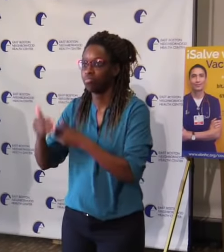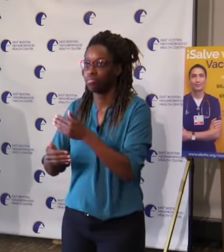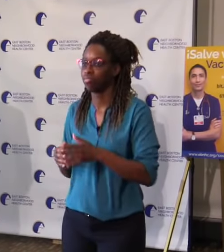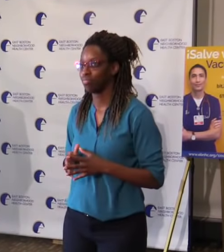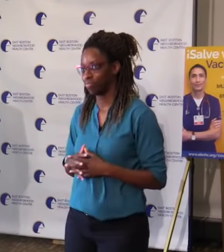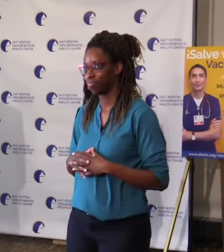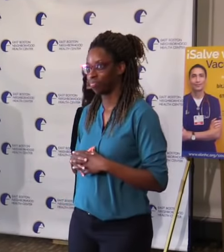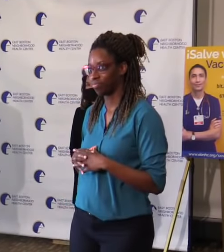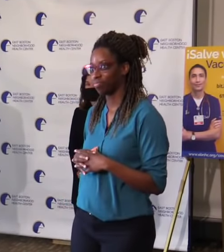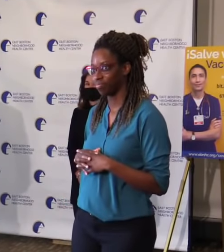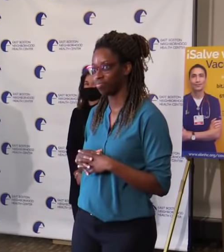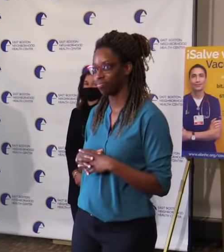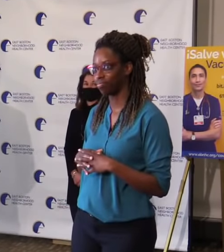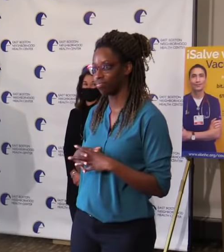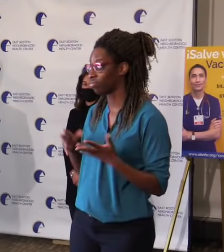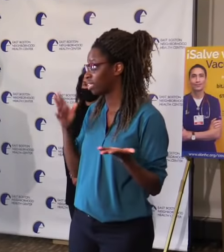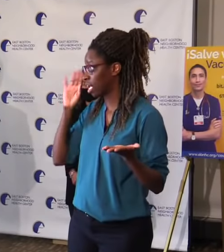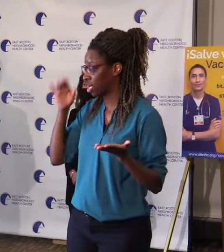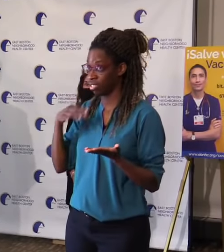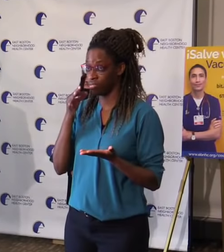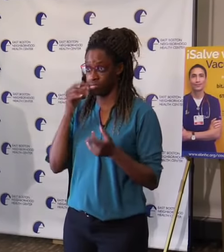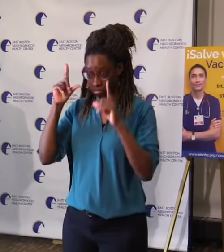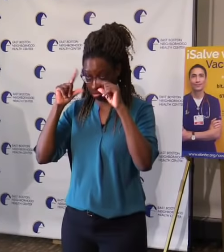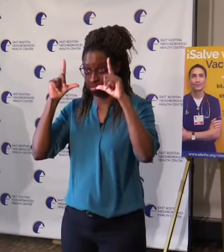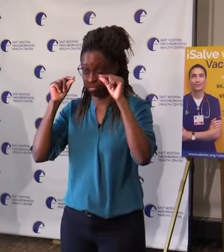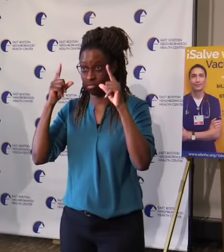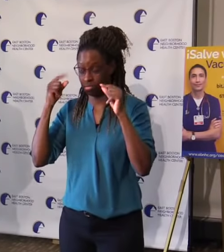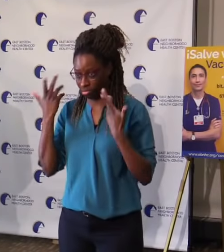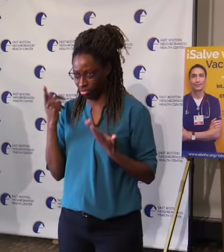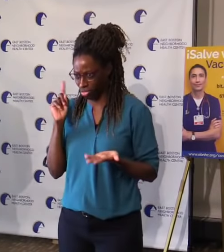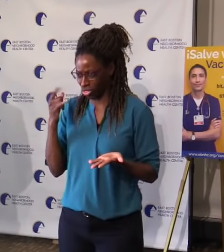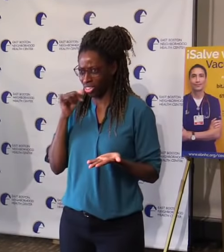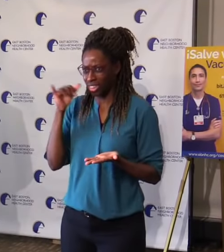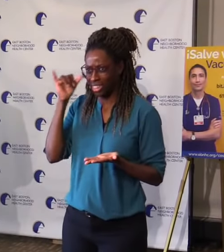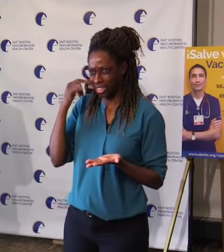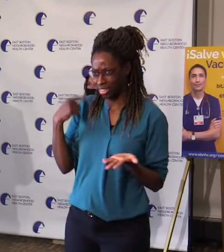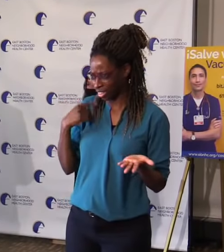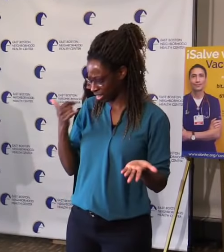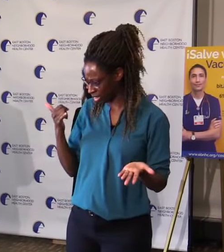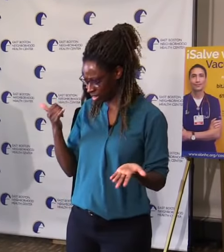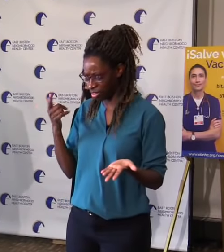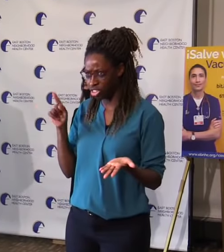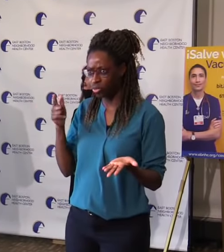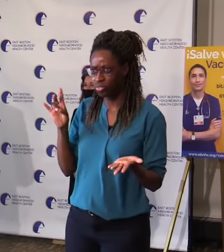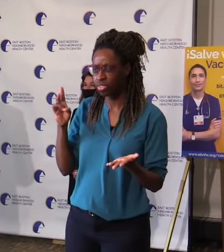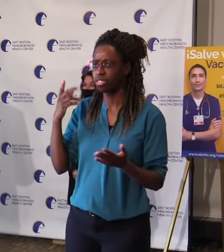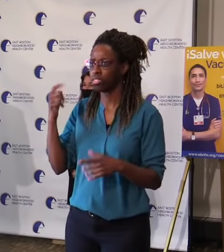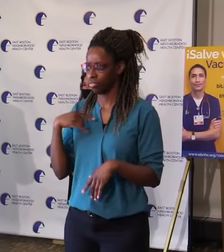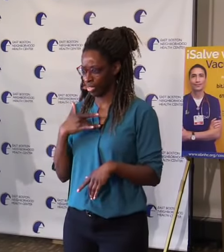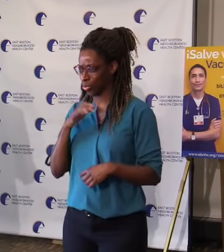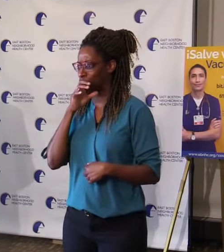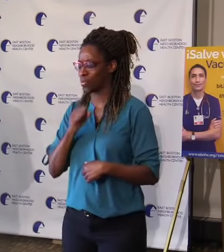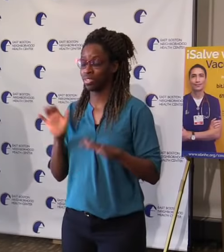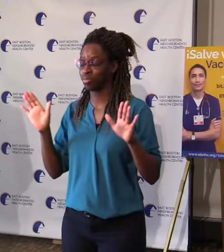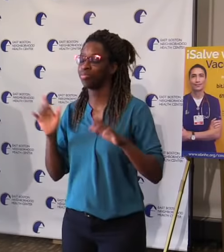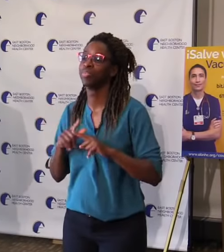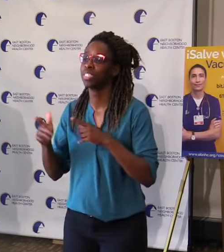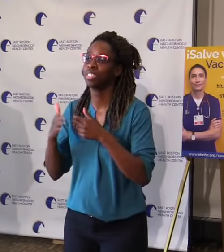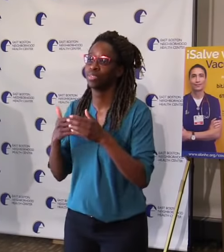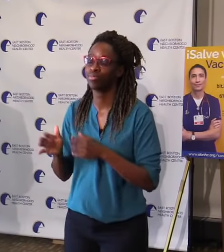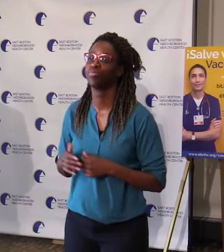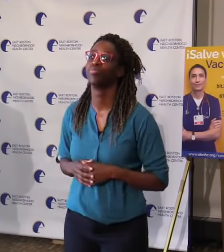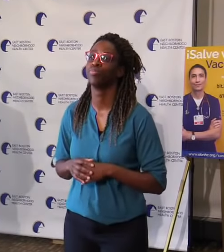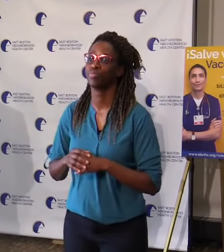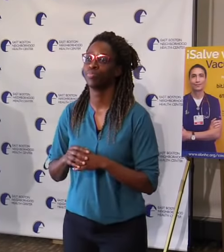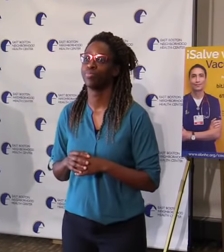it just happened like that. I think, look, I am very heartened by the drop we've